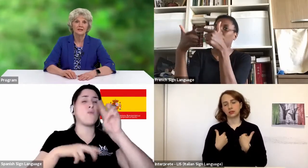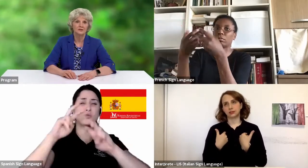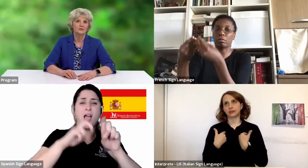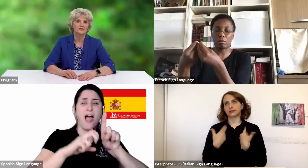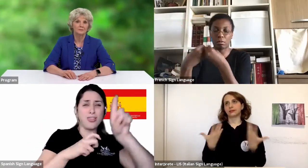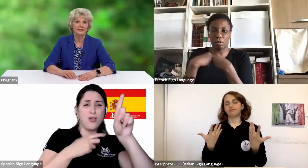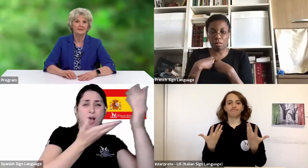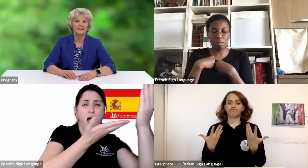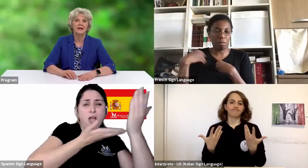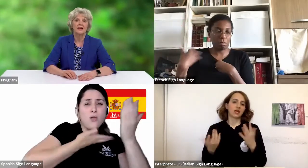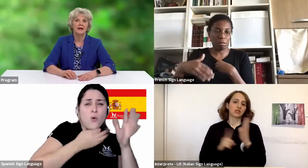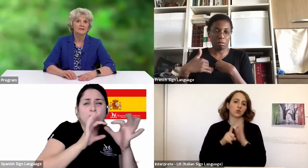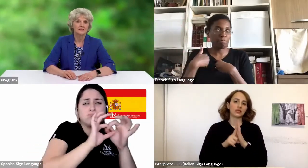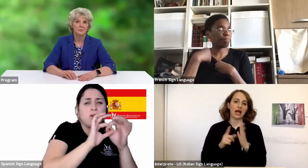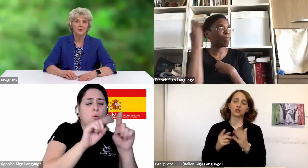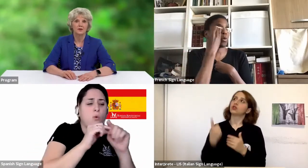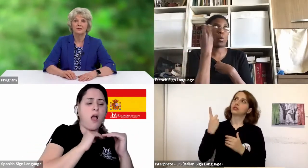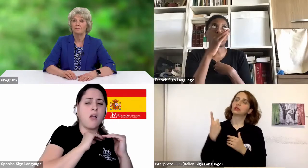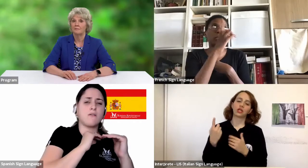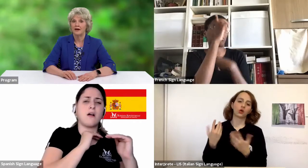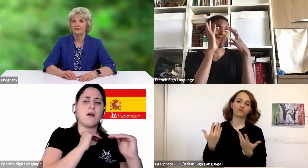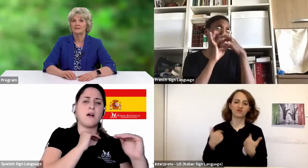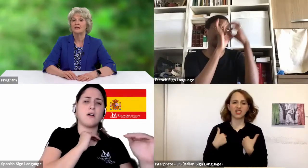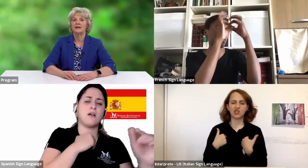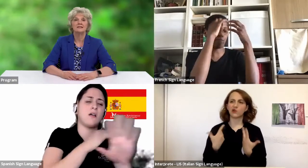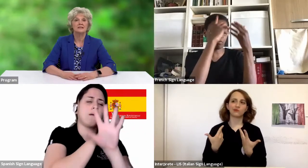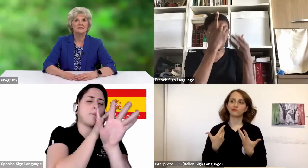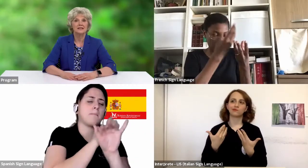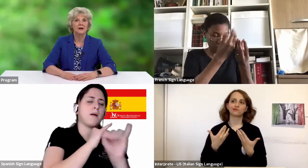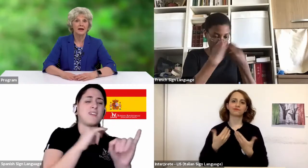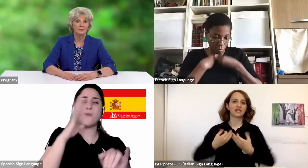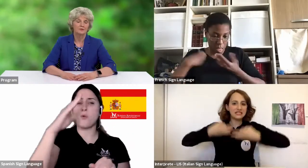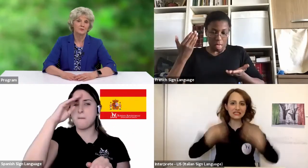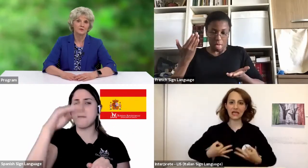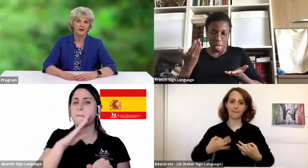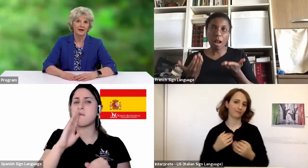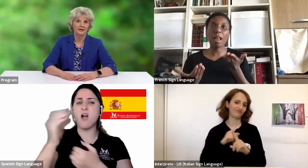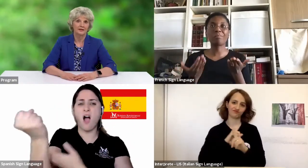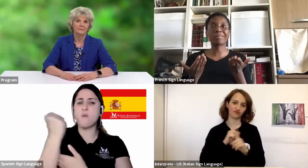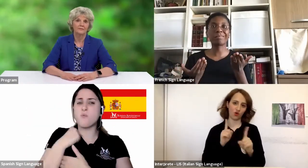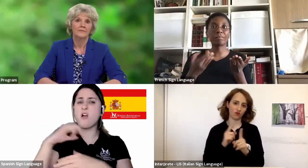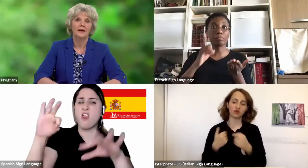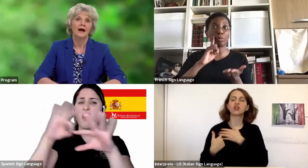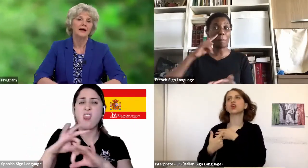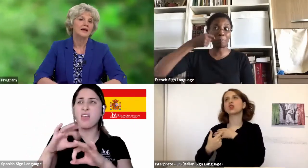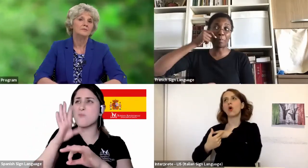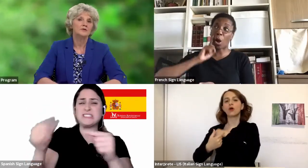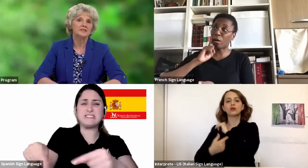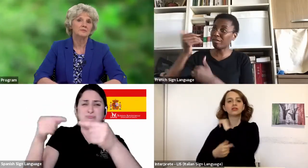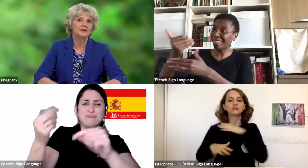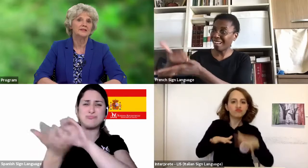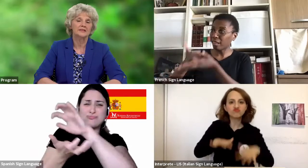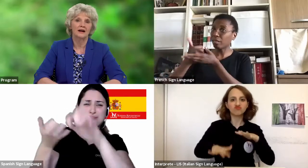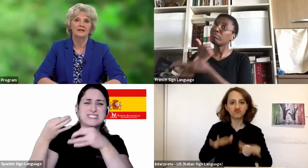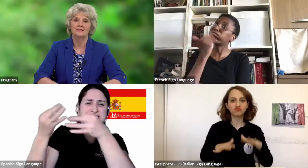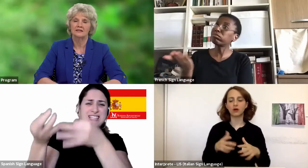the internal stability and the support that my parents didn't seem able to provide. I came to